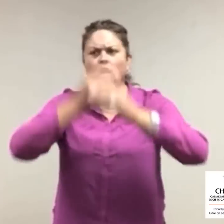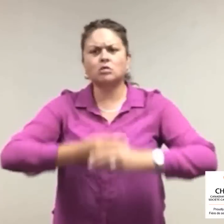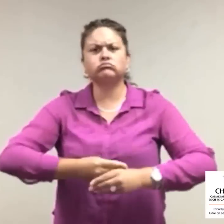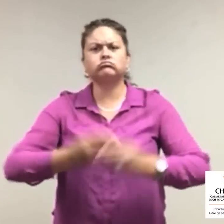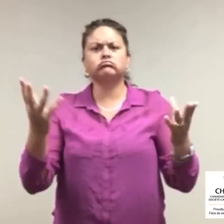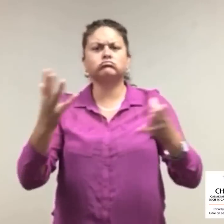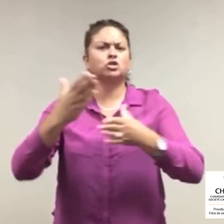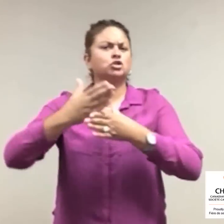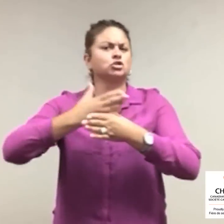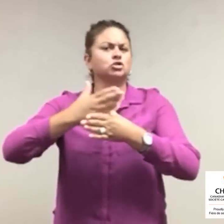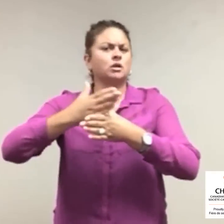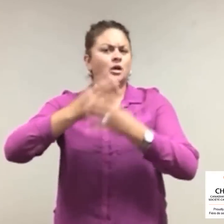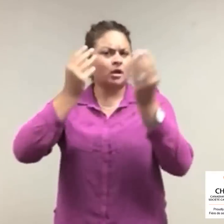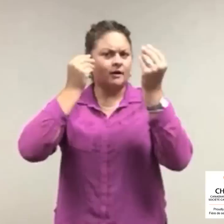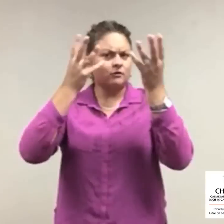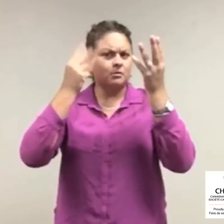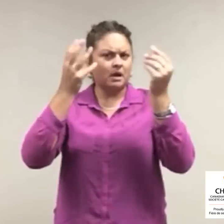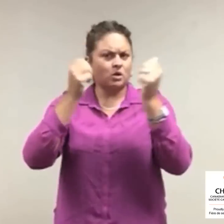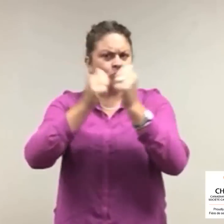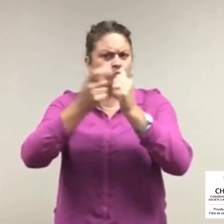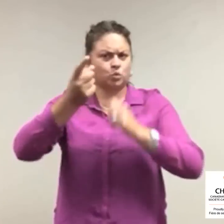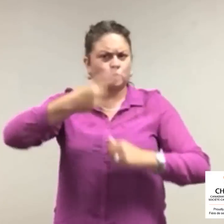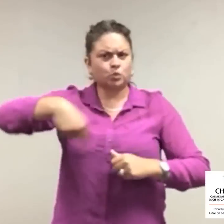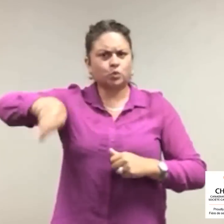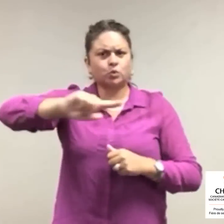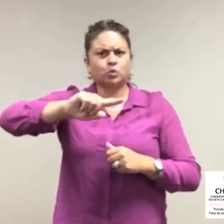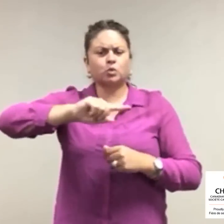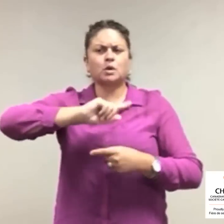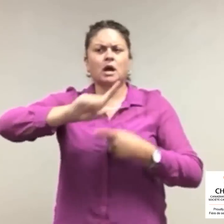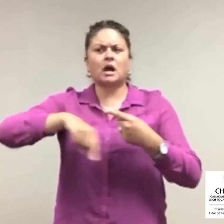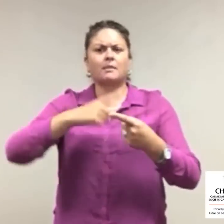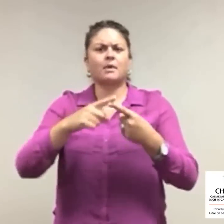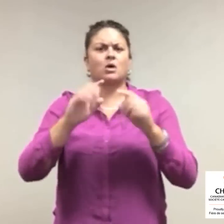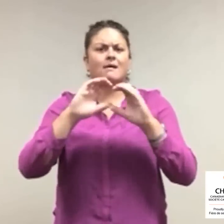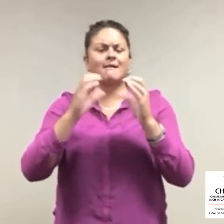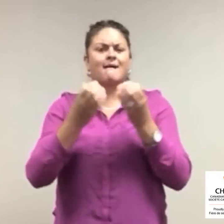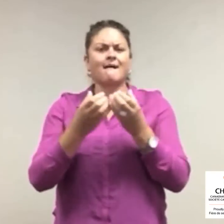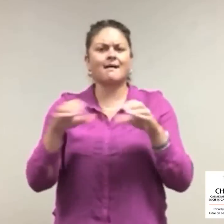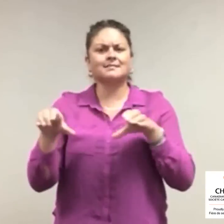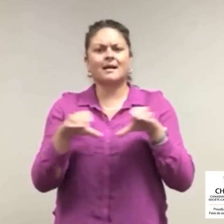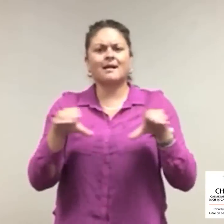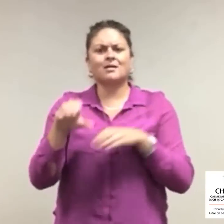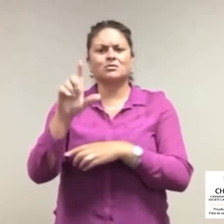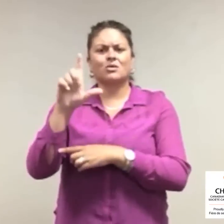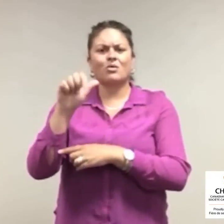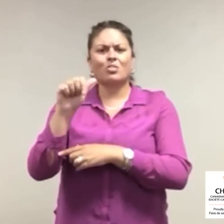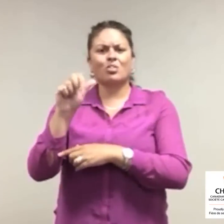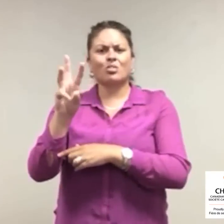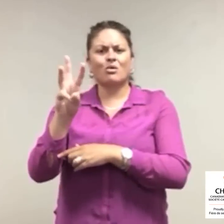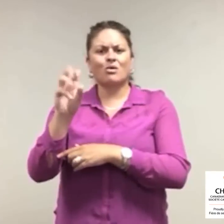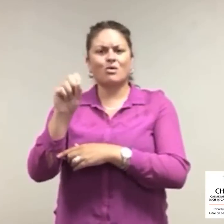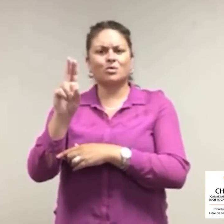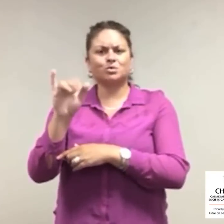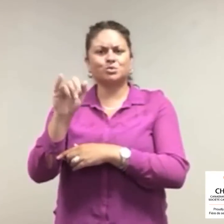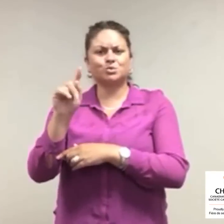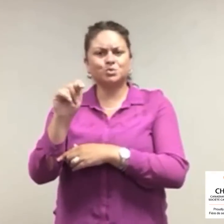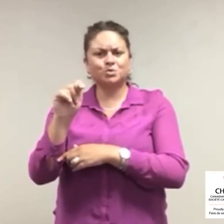Today, I'd like to share some information with you in relation to a class action